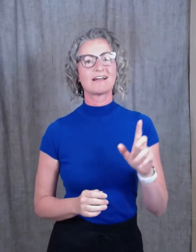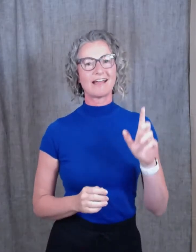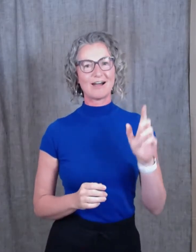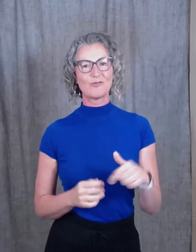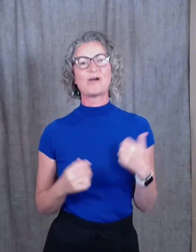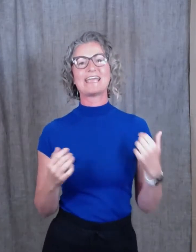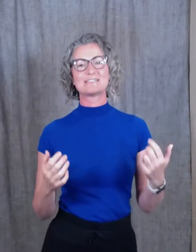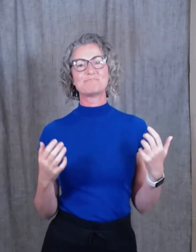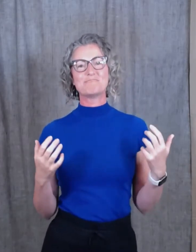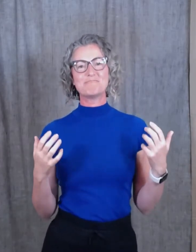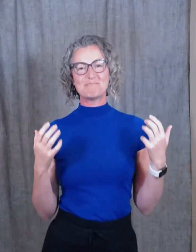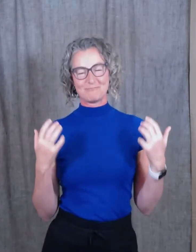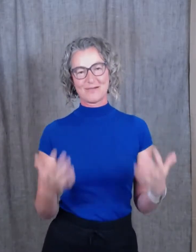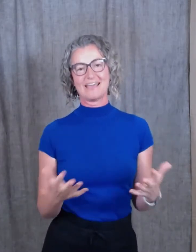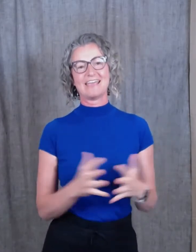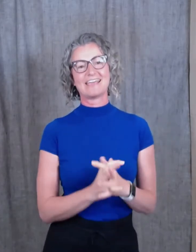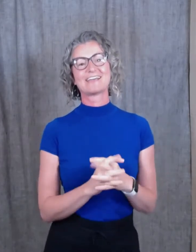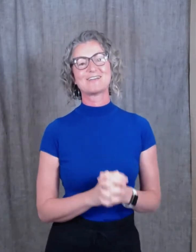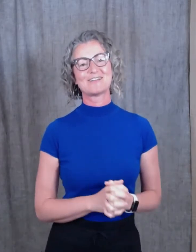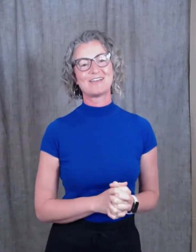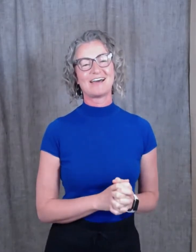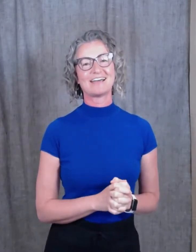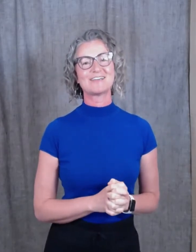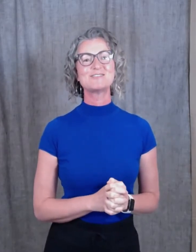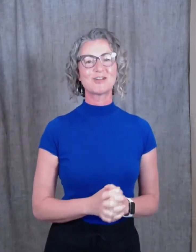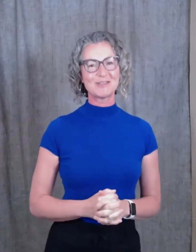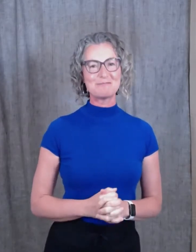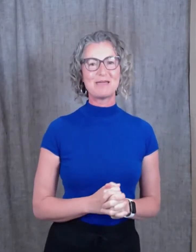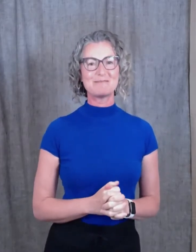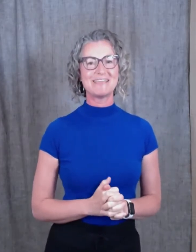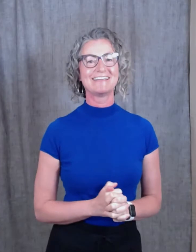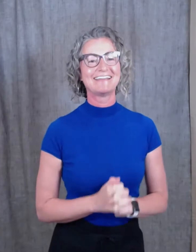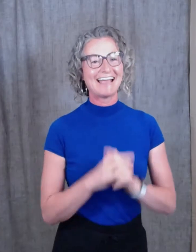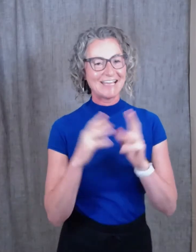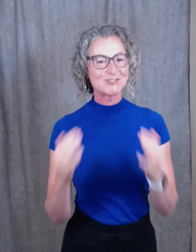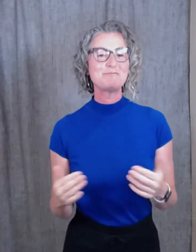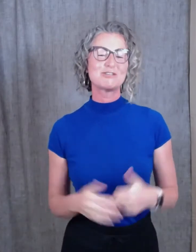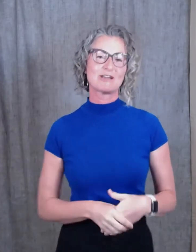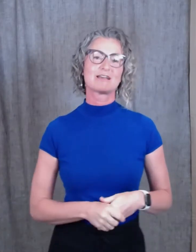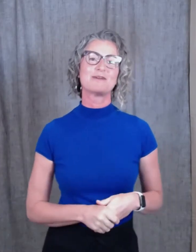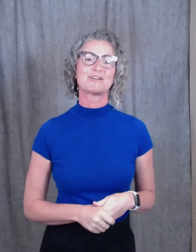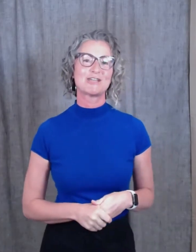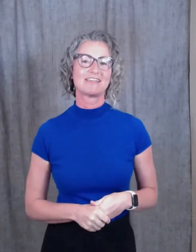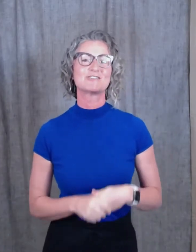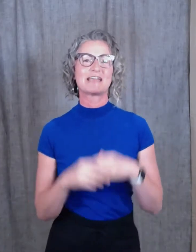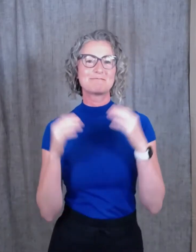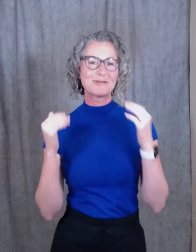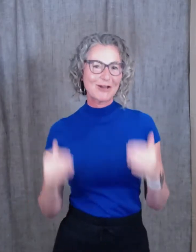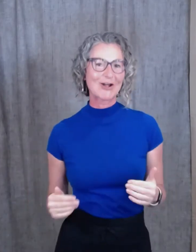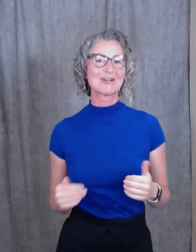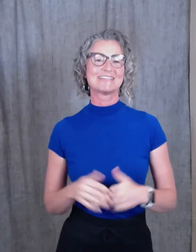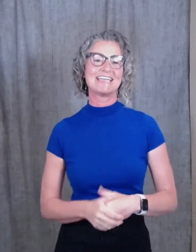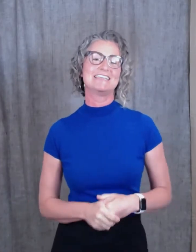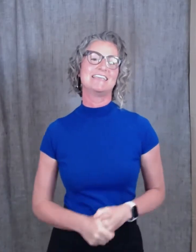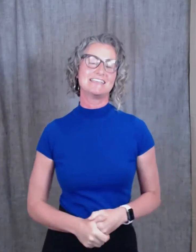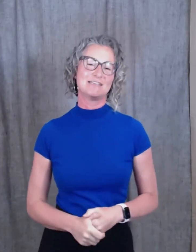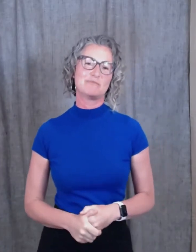outweighed my concern that maybe I shouldn't be sharing about a challenge that I'm currently knee deep in.